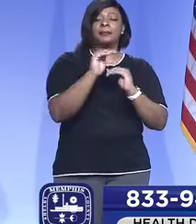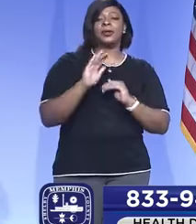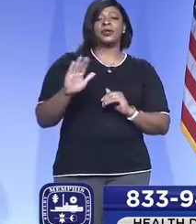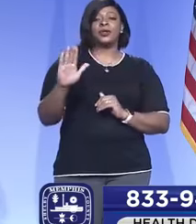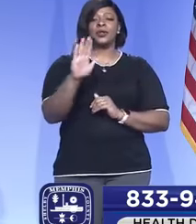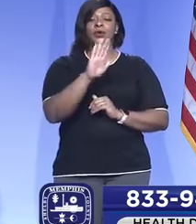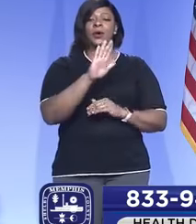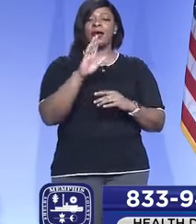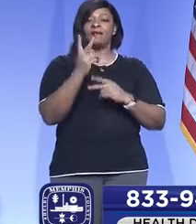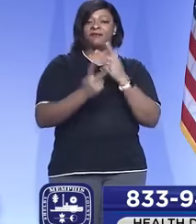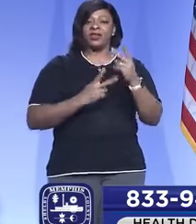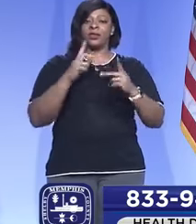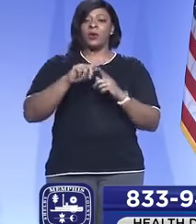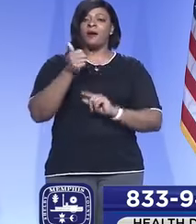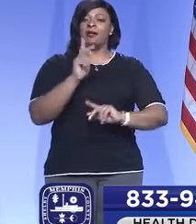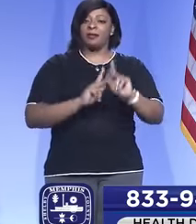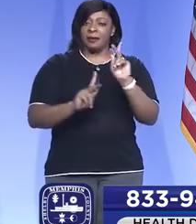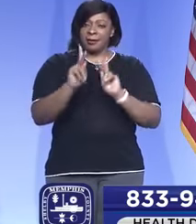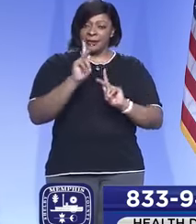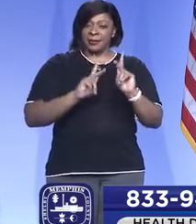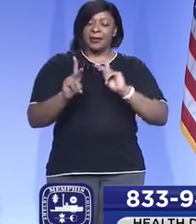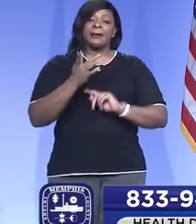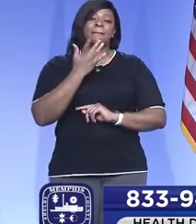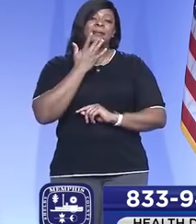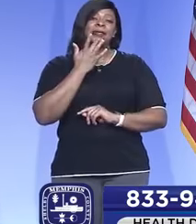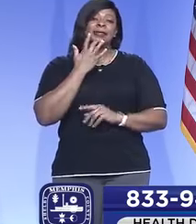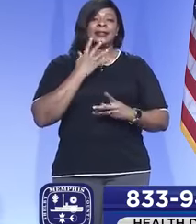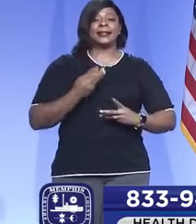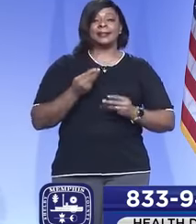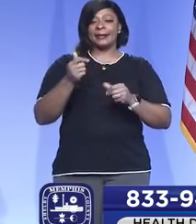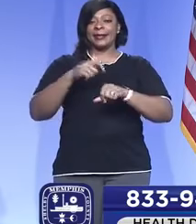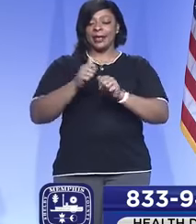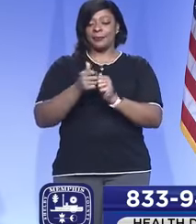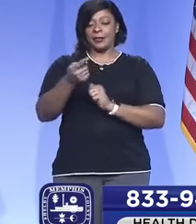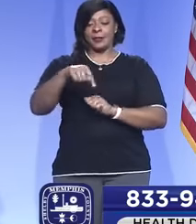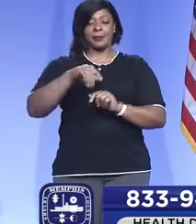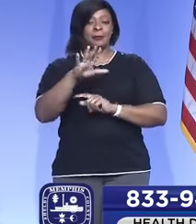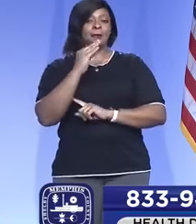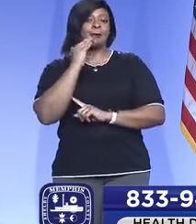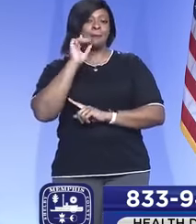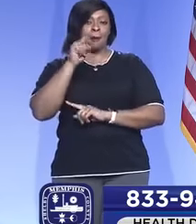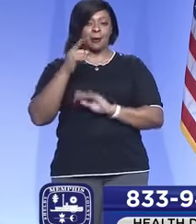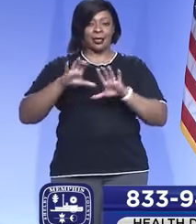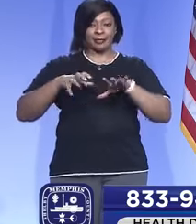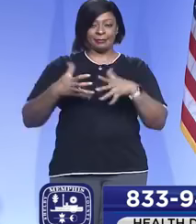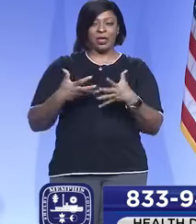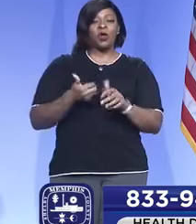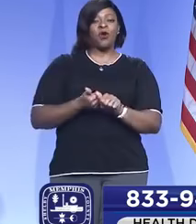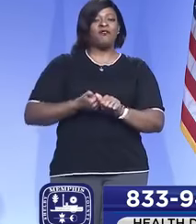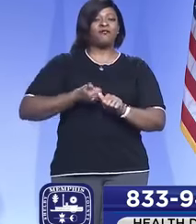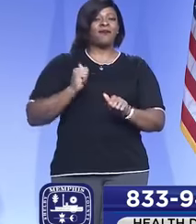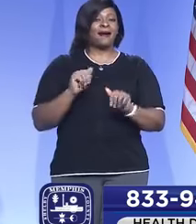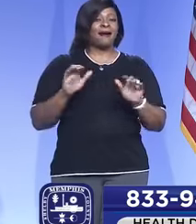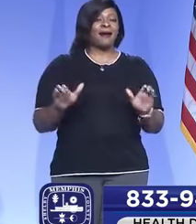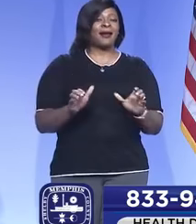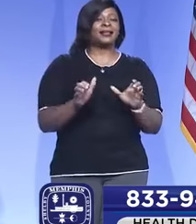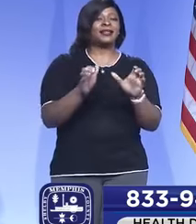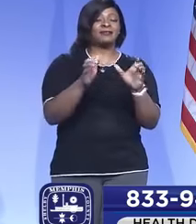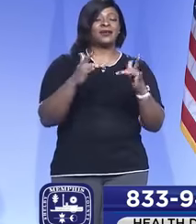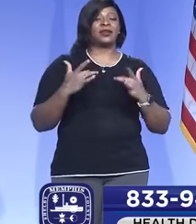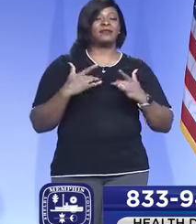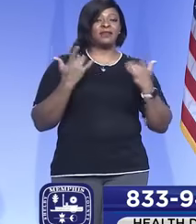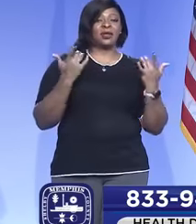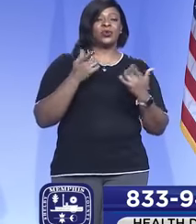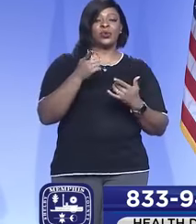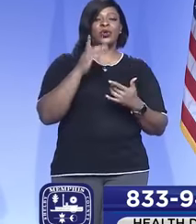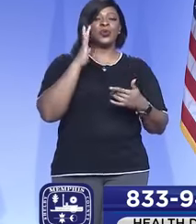visits to other people, particularly spending time with those who are in your household and avoiding activities or events where